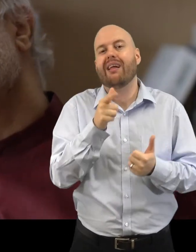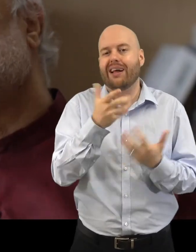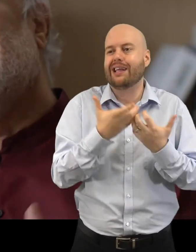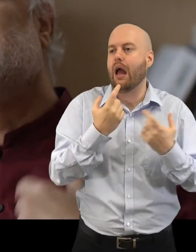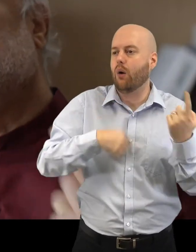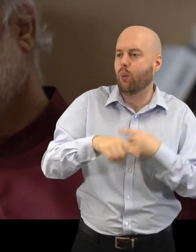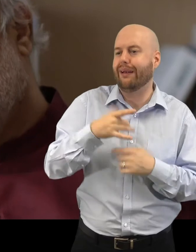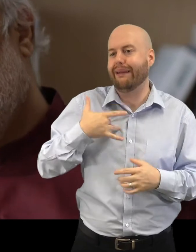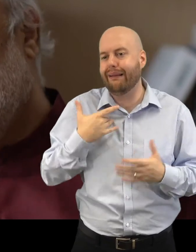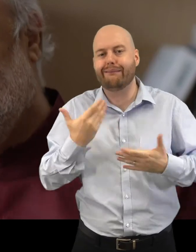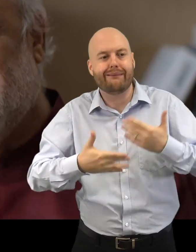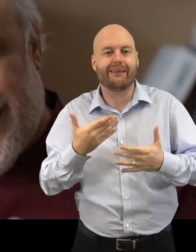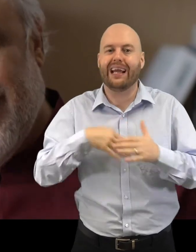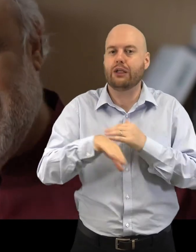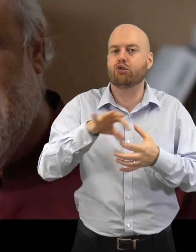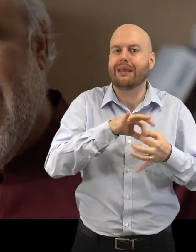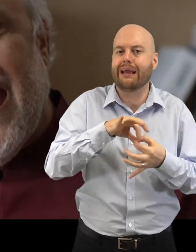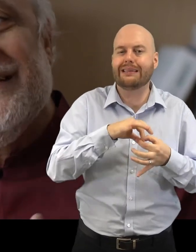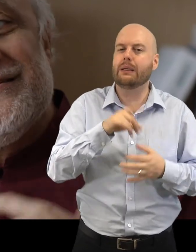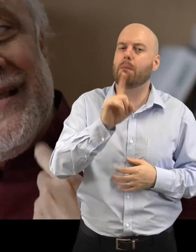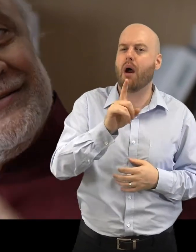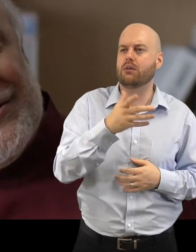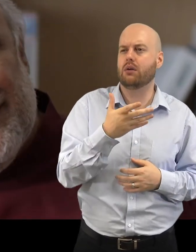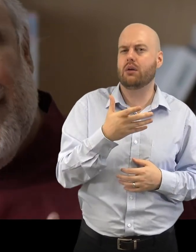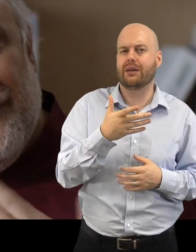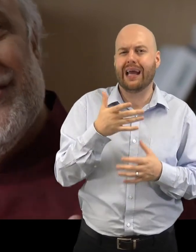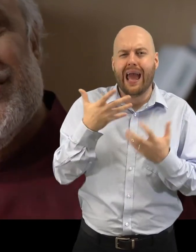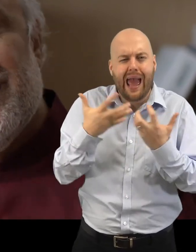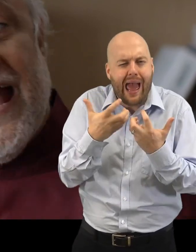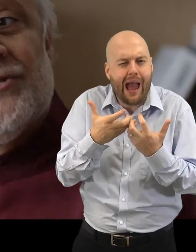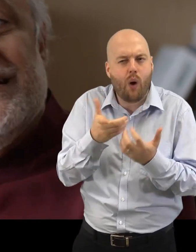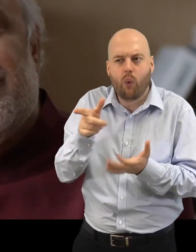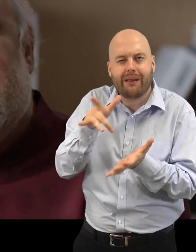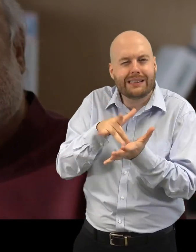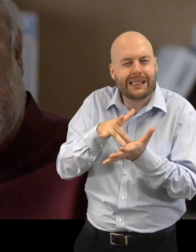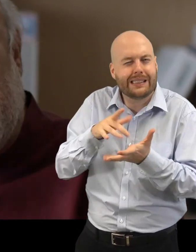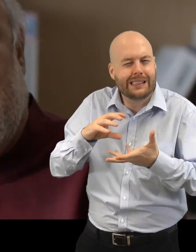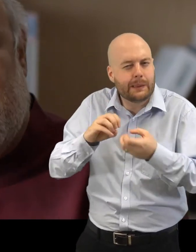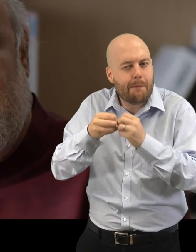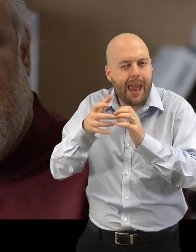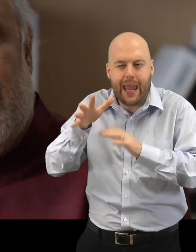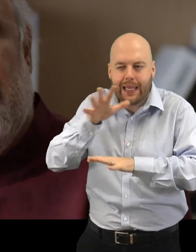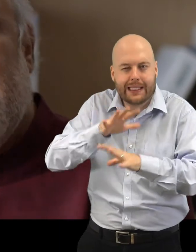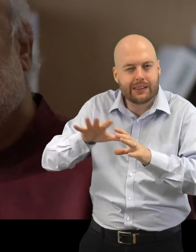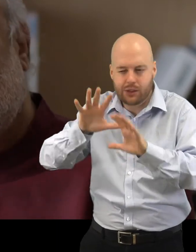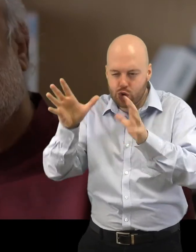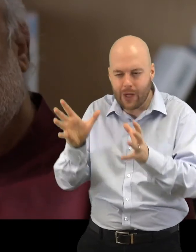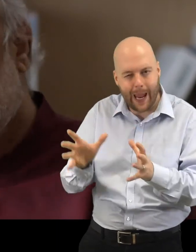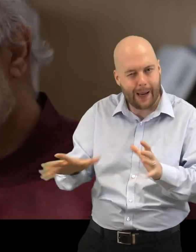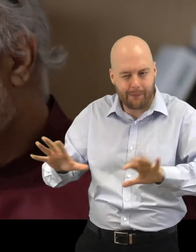we relate to each other in any society. And it's the instrument by which actually cities are made. They're made not only in the